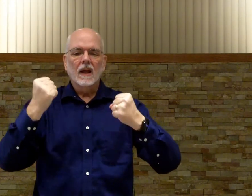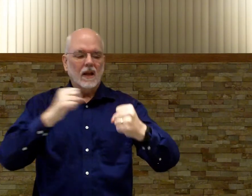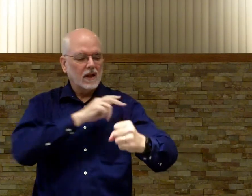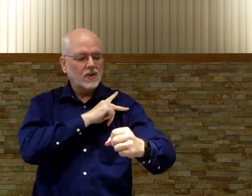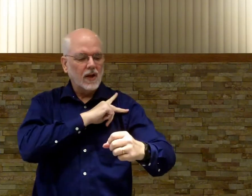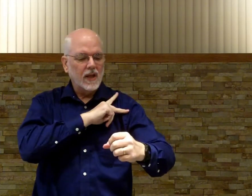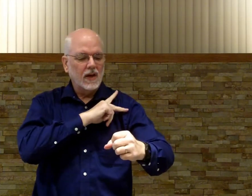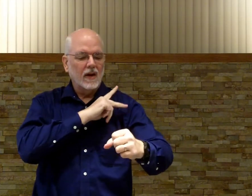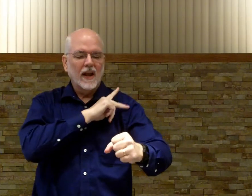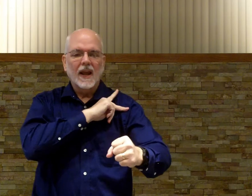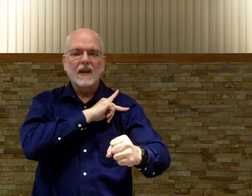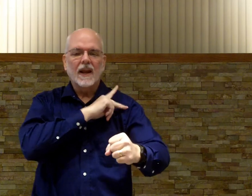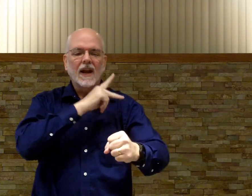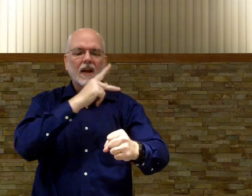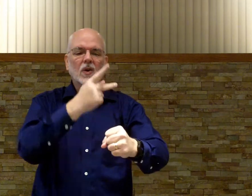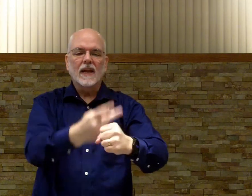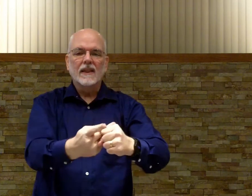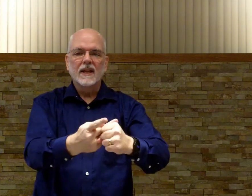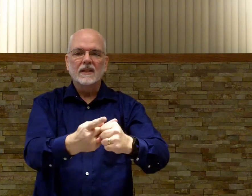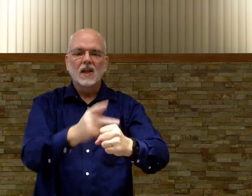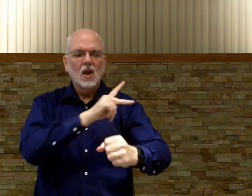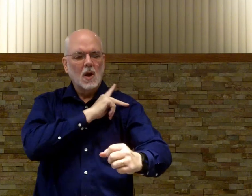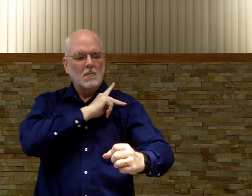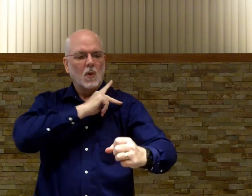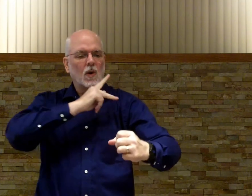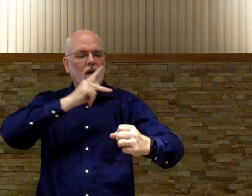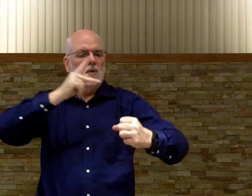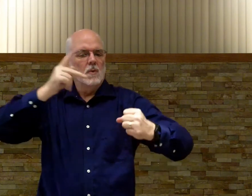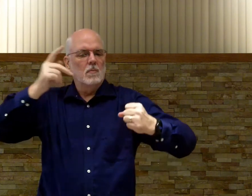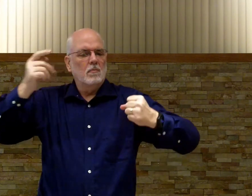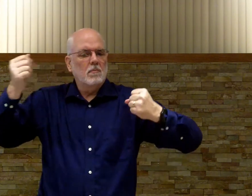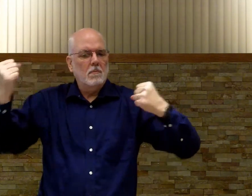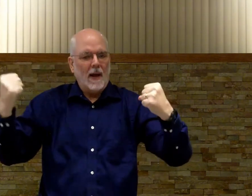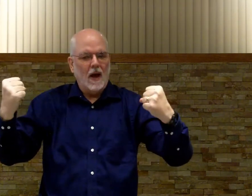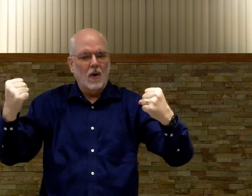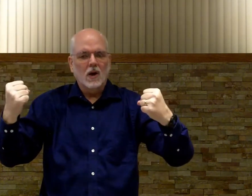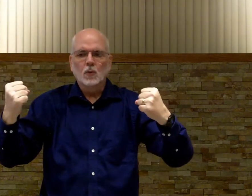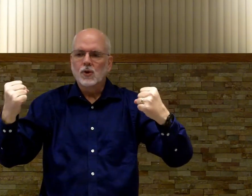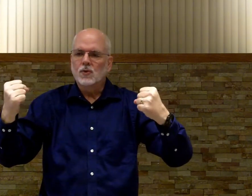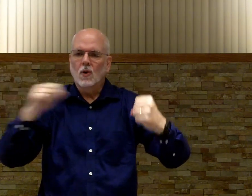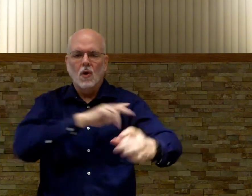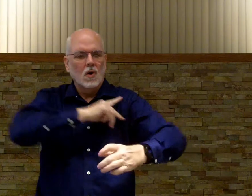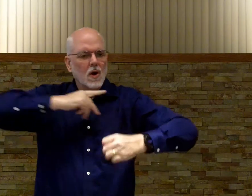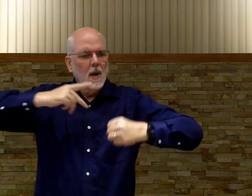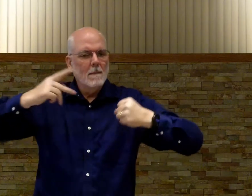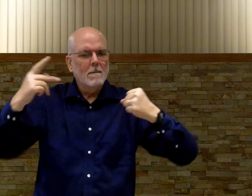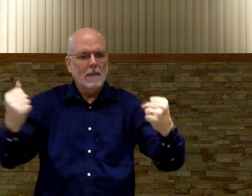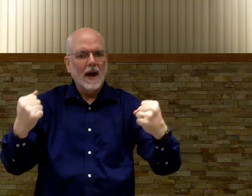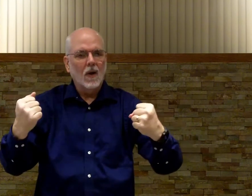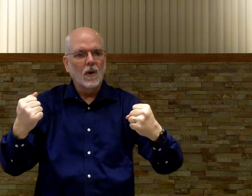starting here it kind of goes like this but we're going to do power because we're strong power